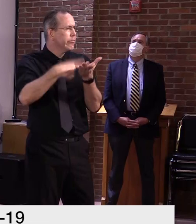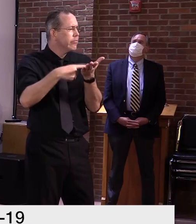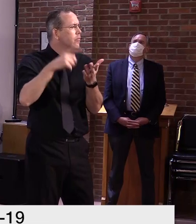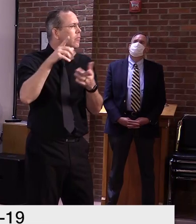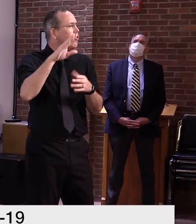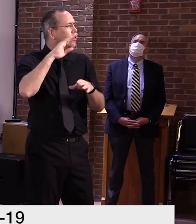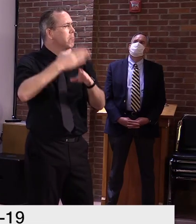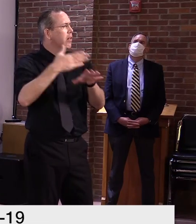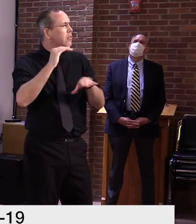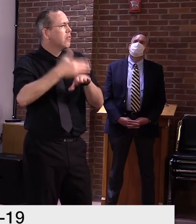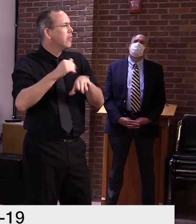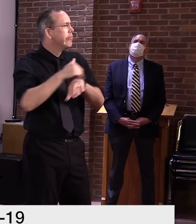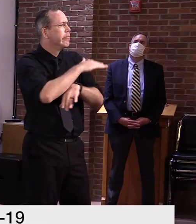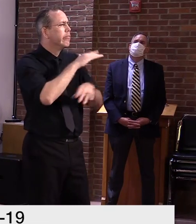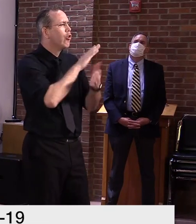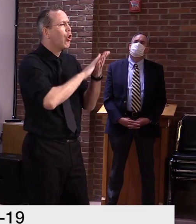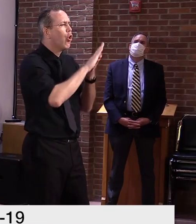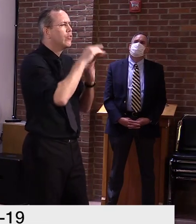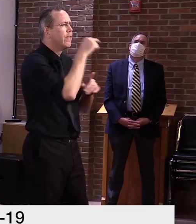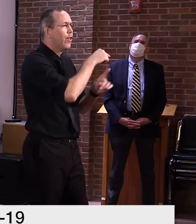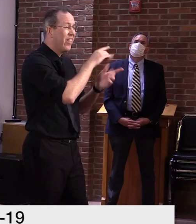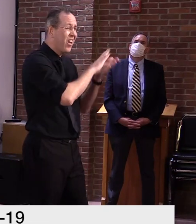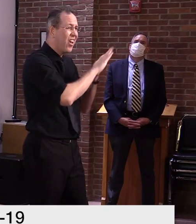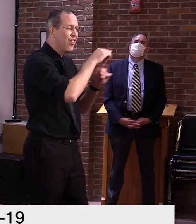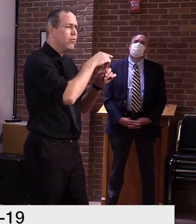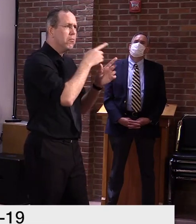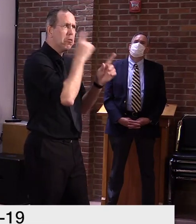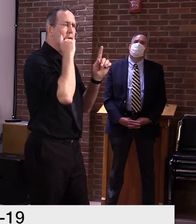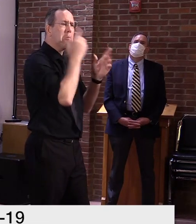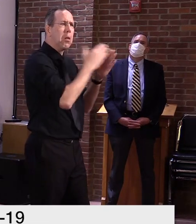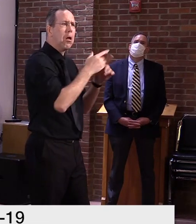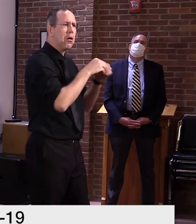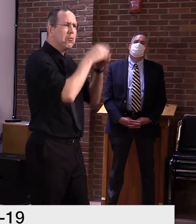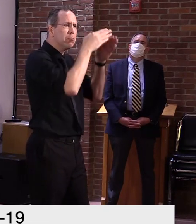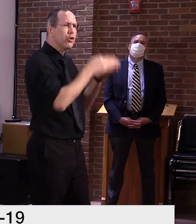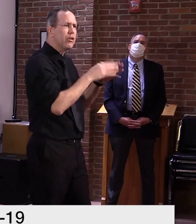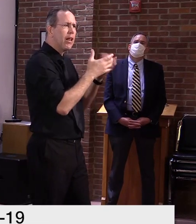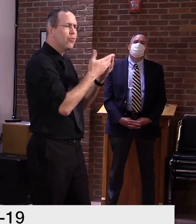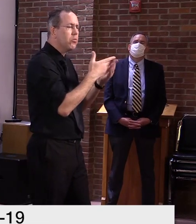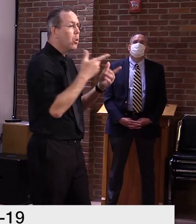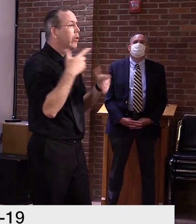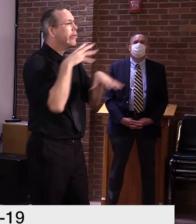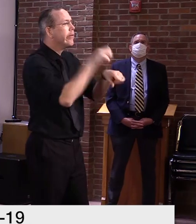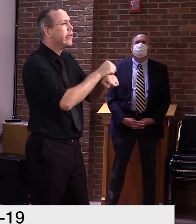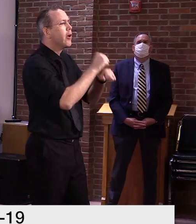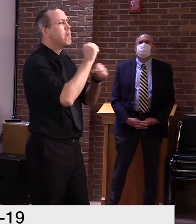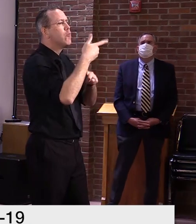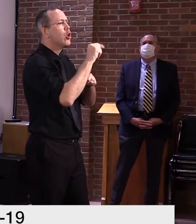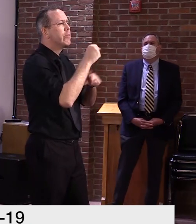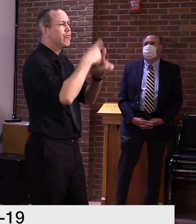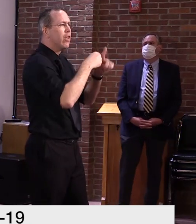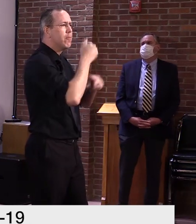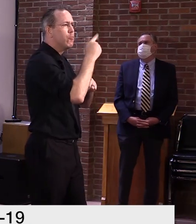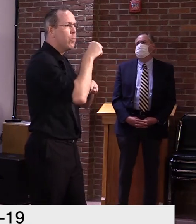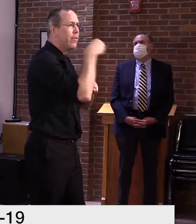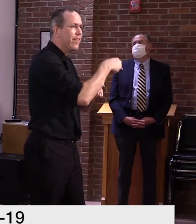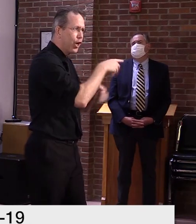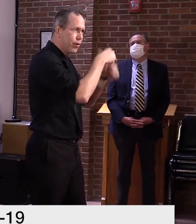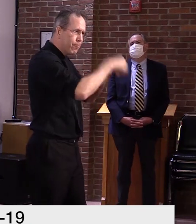and, and at the same time, we're hearing that the state's making decisions to go, uh, you know, to, to, to bring